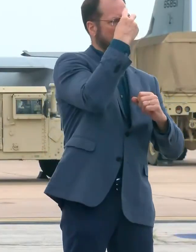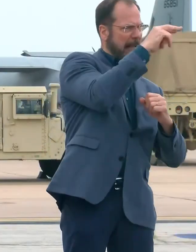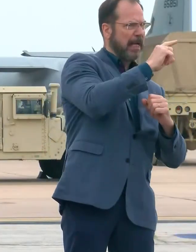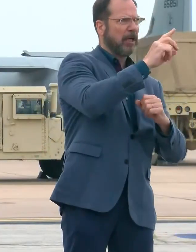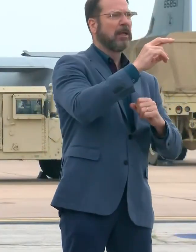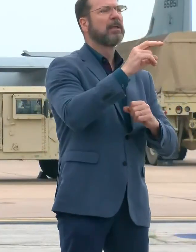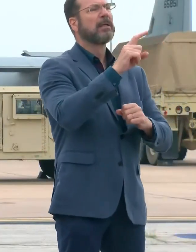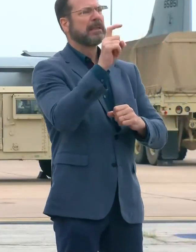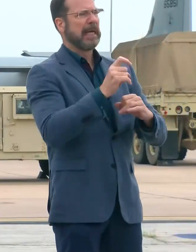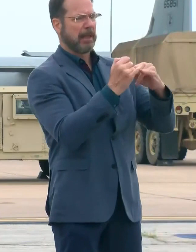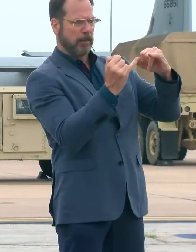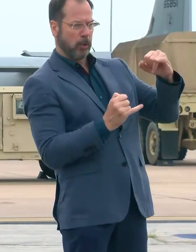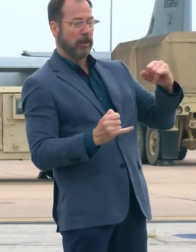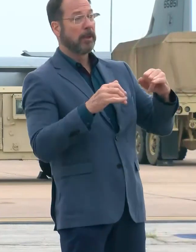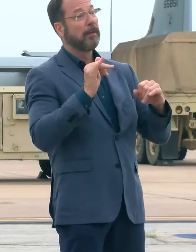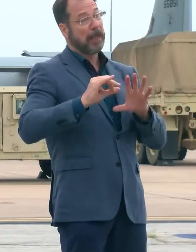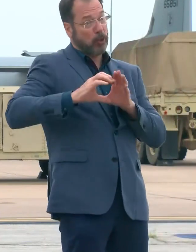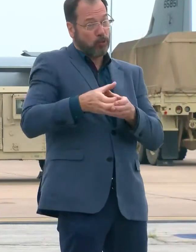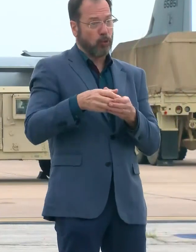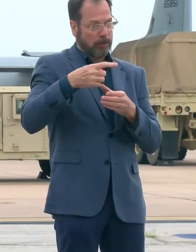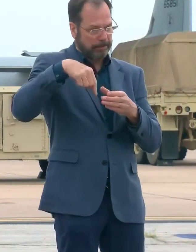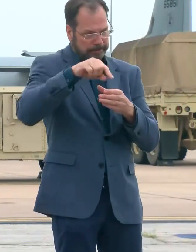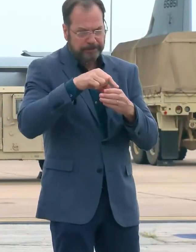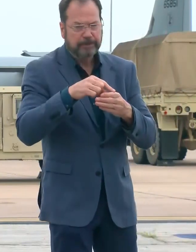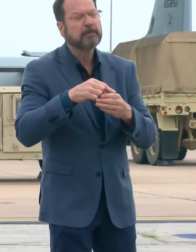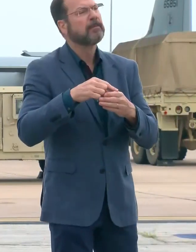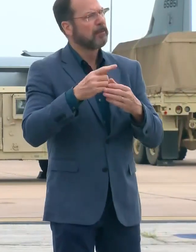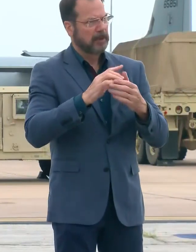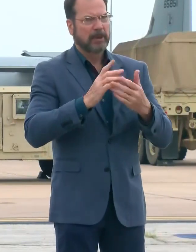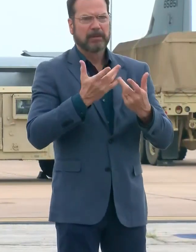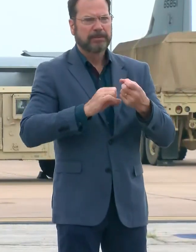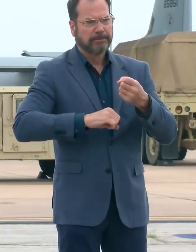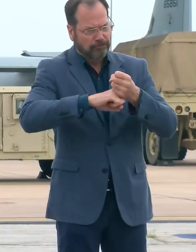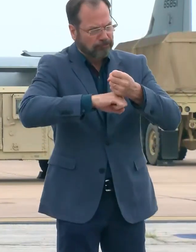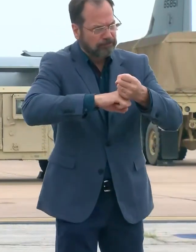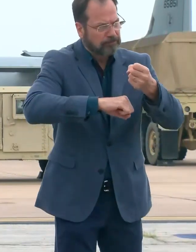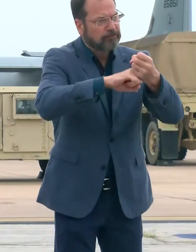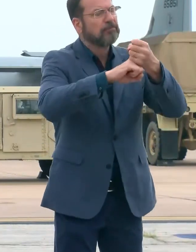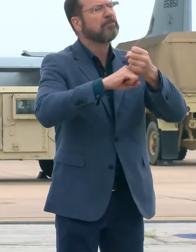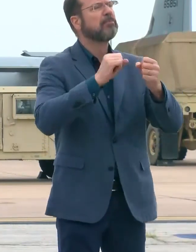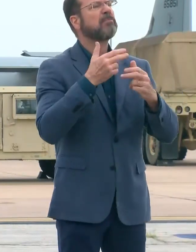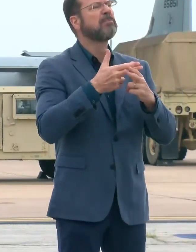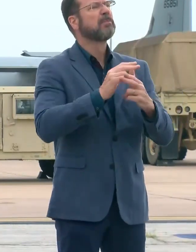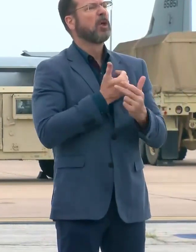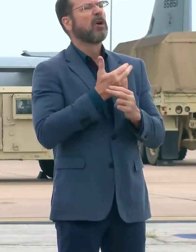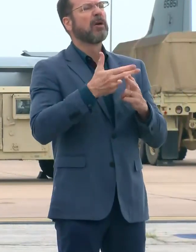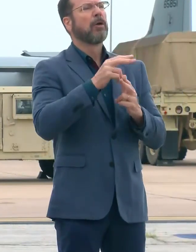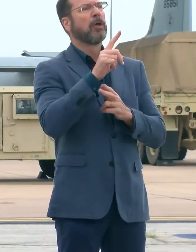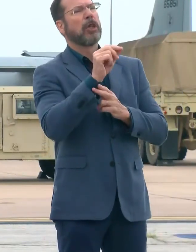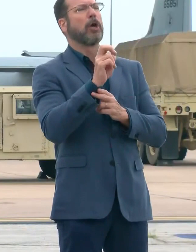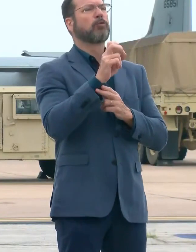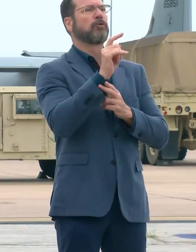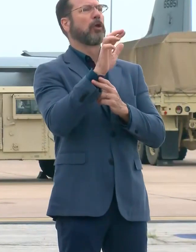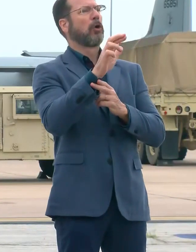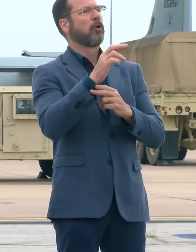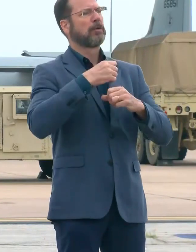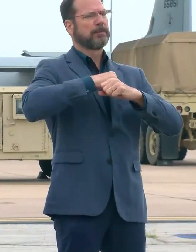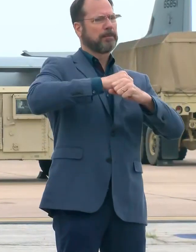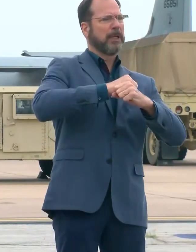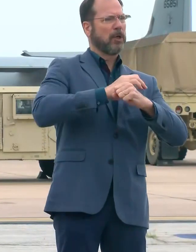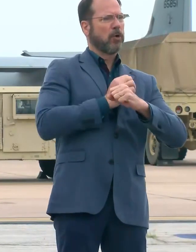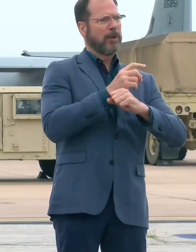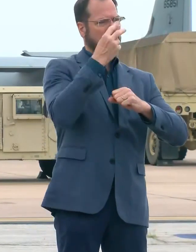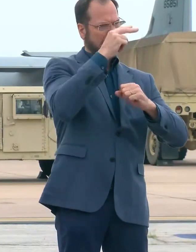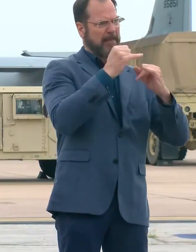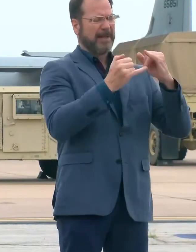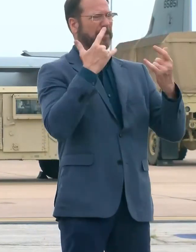The Texas Tactical Border Force, it bolsters Operation Lone Star to secure the Texas border amidst